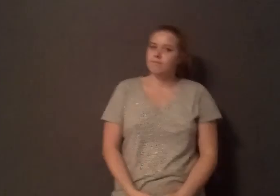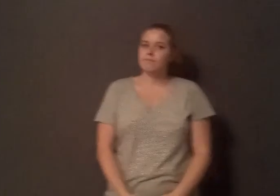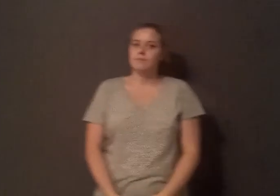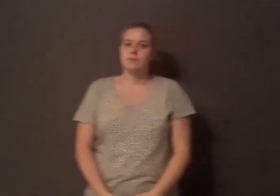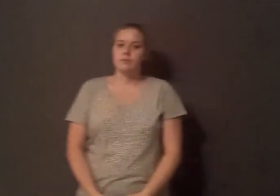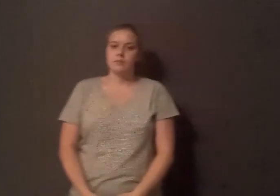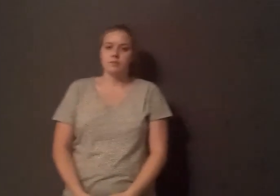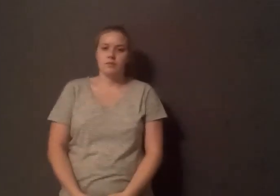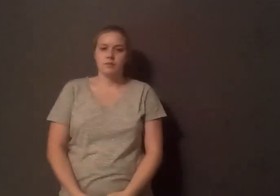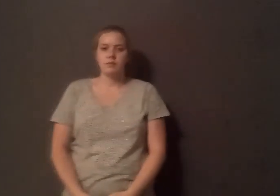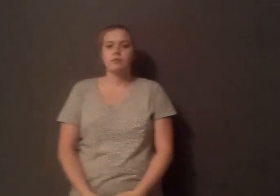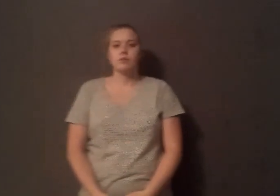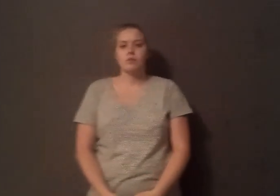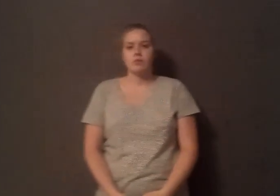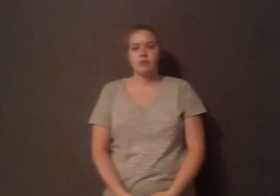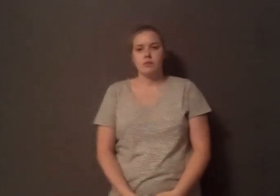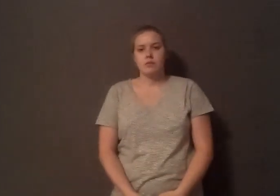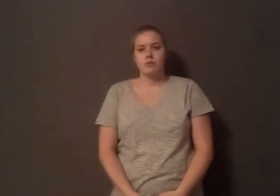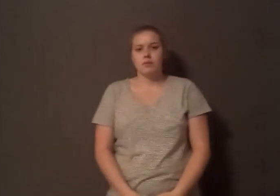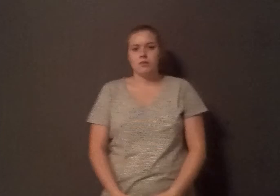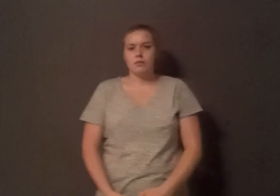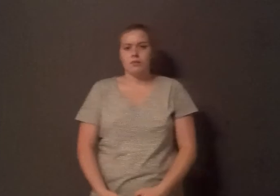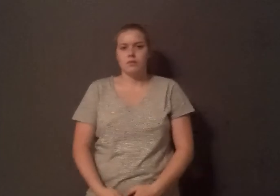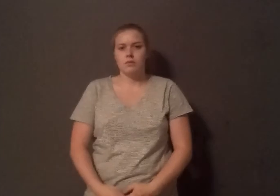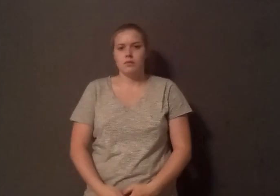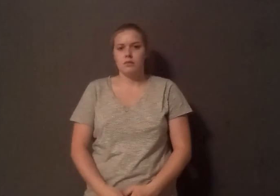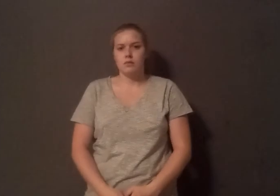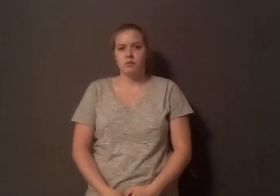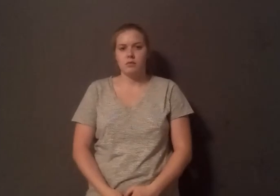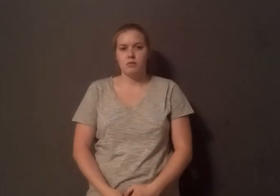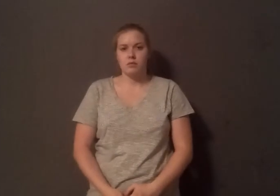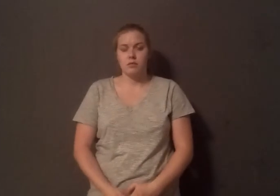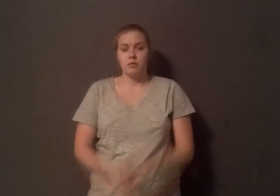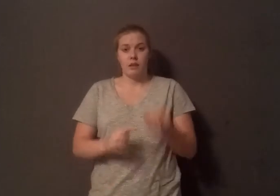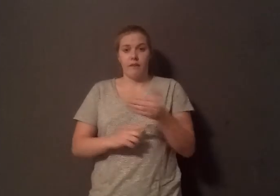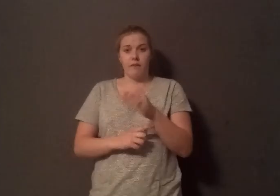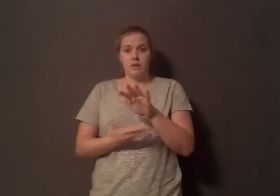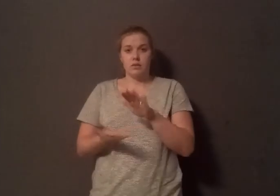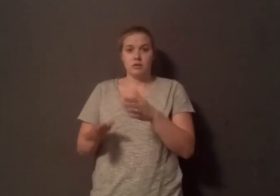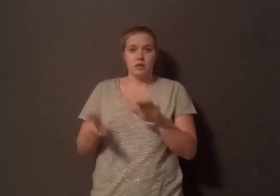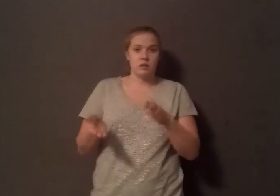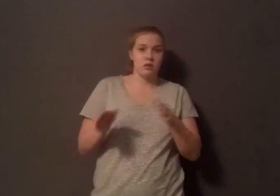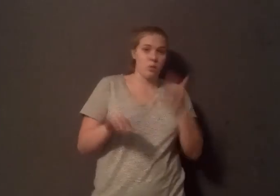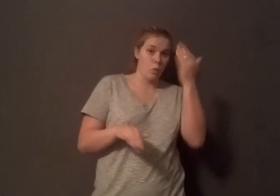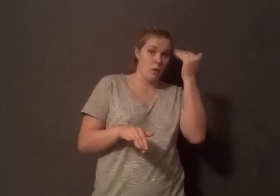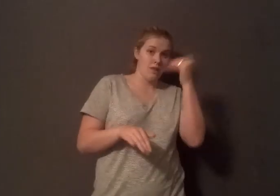I woke up the next morning to find the Burton River had experienced another massive fish kill from the pollution running off hog farms. Tens of